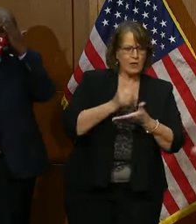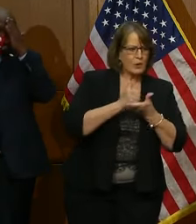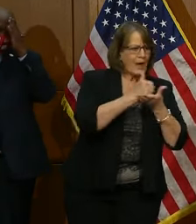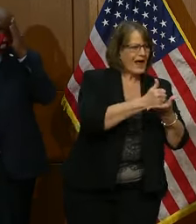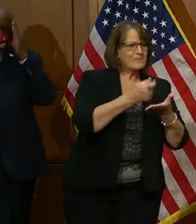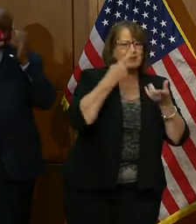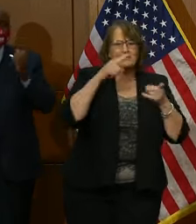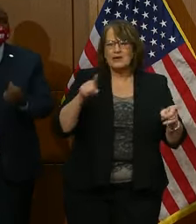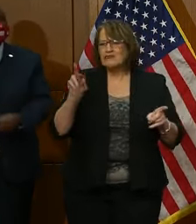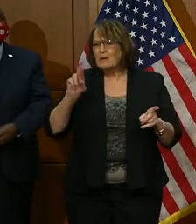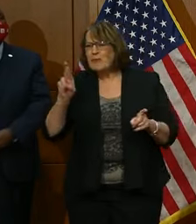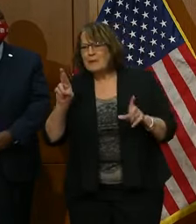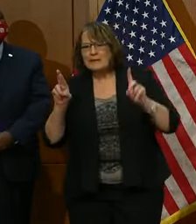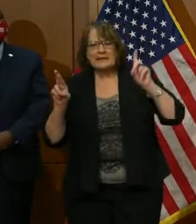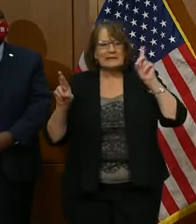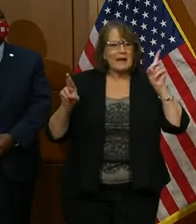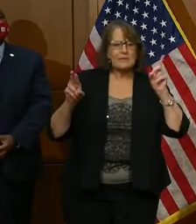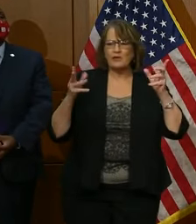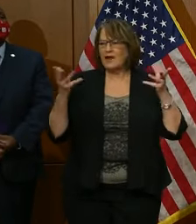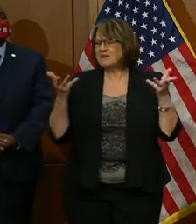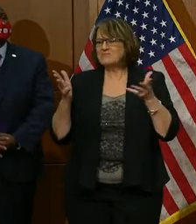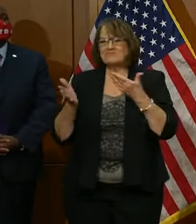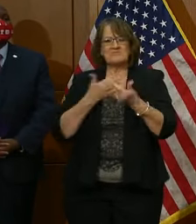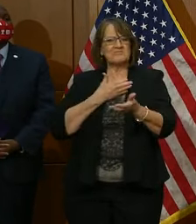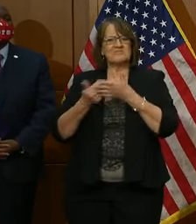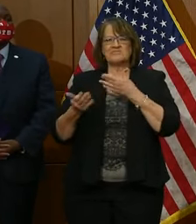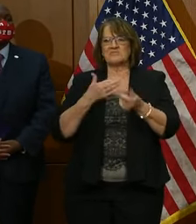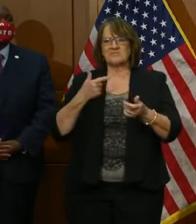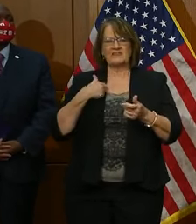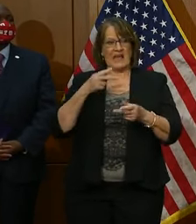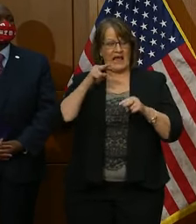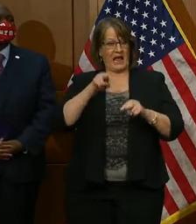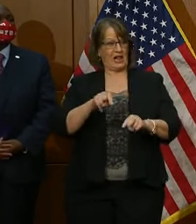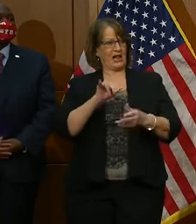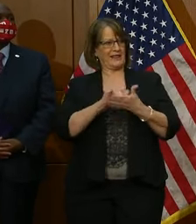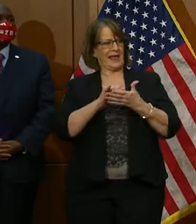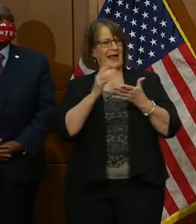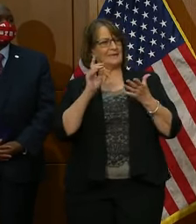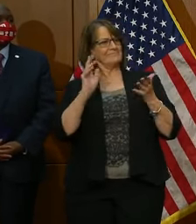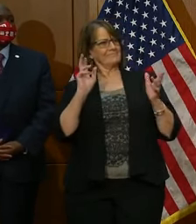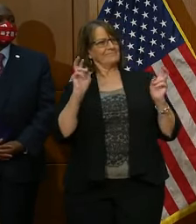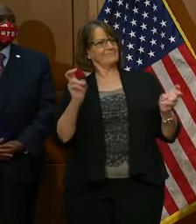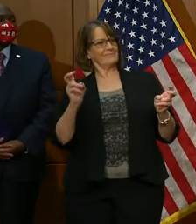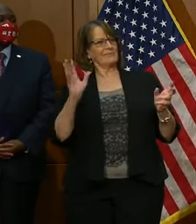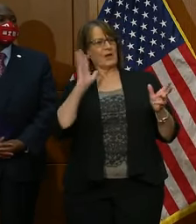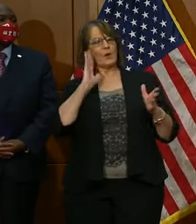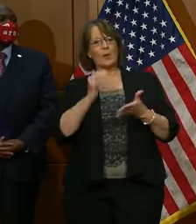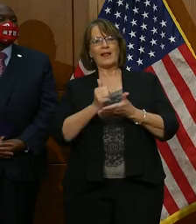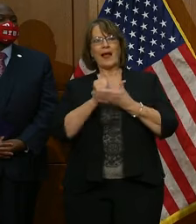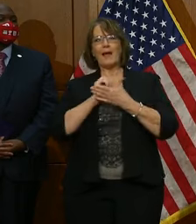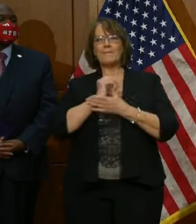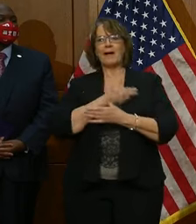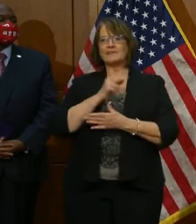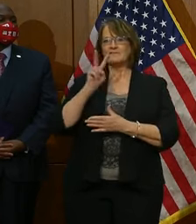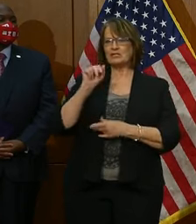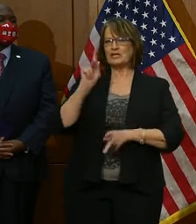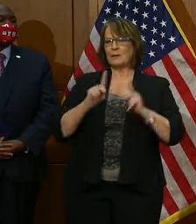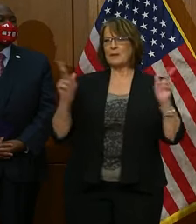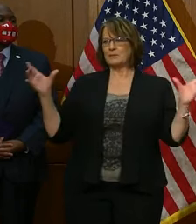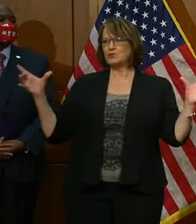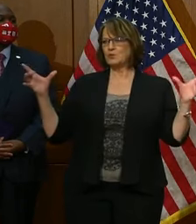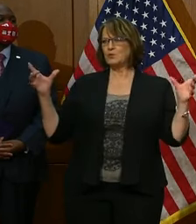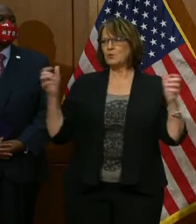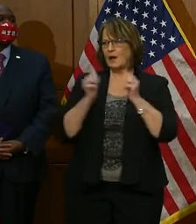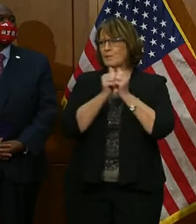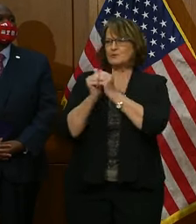politics or any of that. This is really, you know, I look at this as a way of really pulling Virginians together. So to all of you that